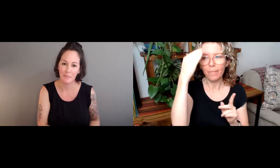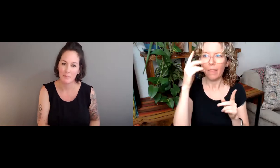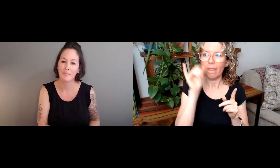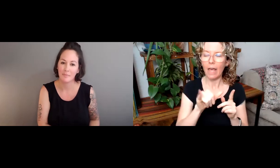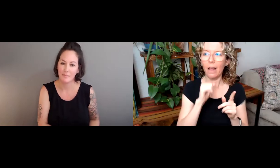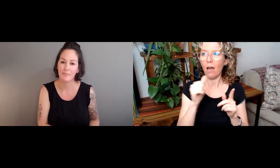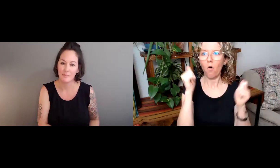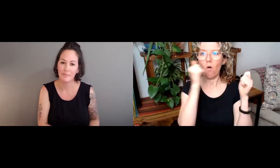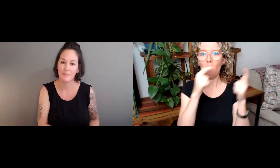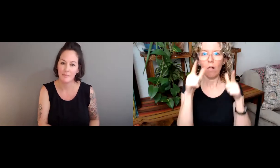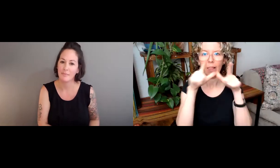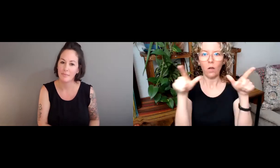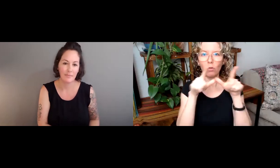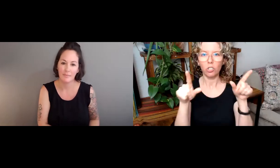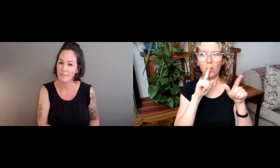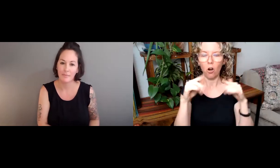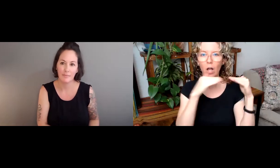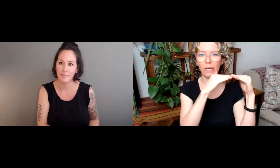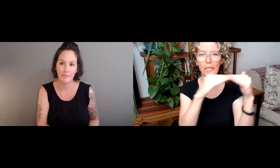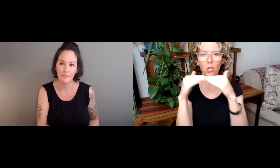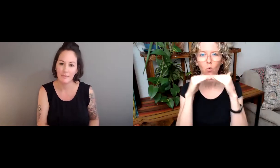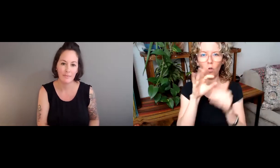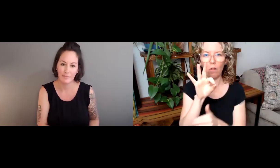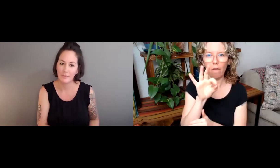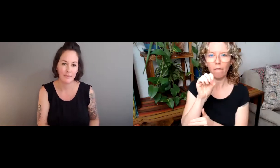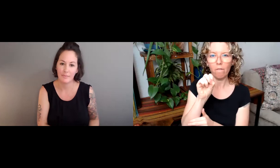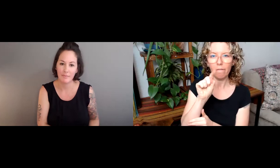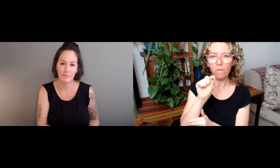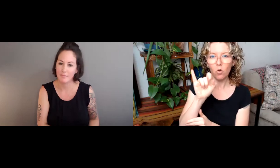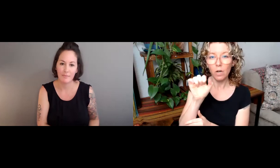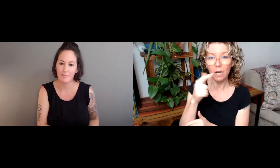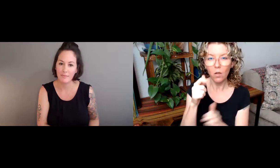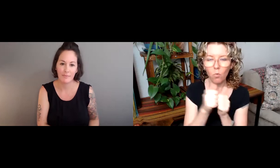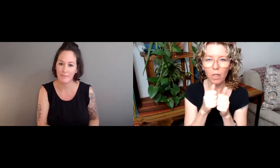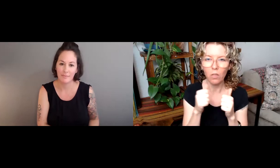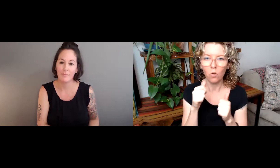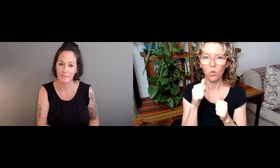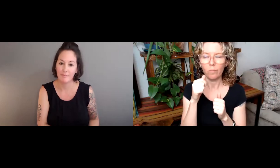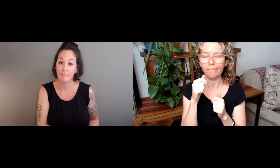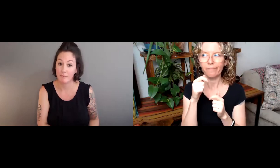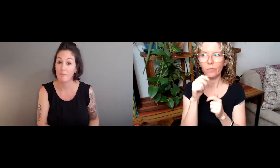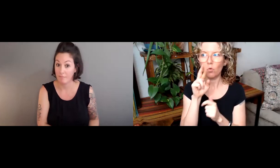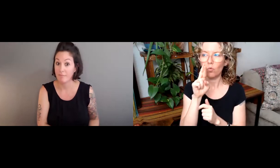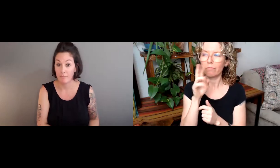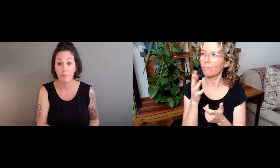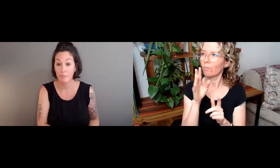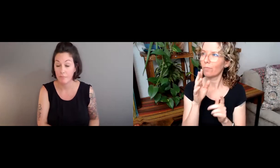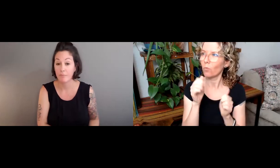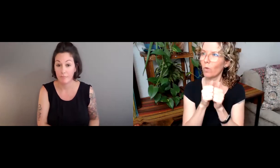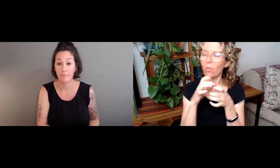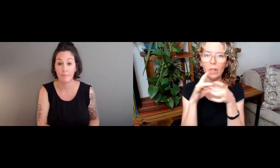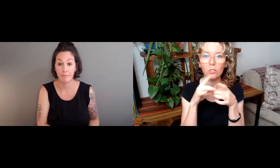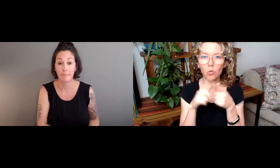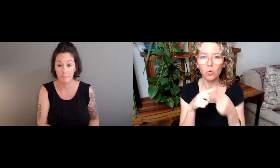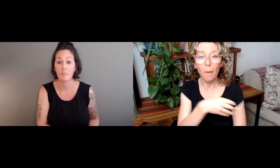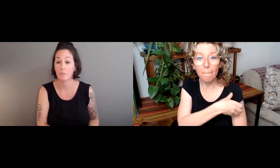purposes. So this is an extra level of mindfulness that not all languages are on equal